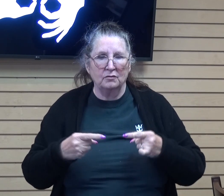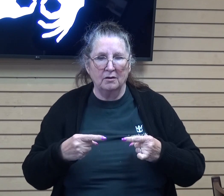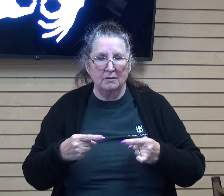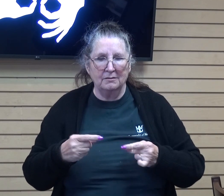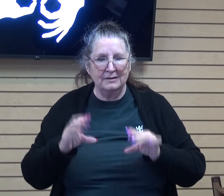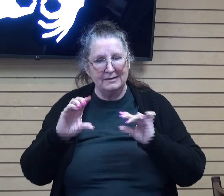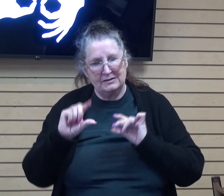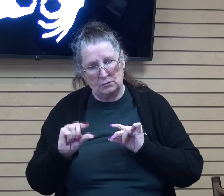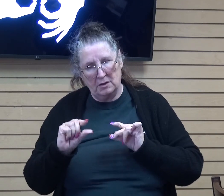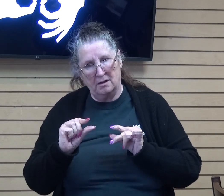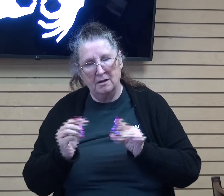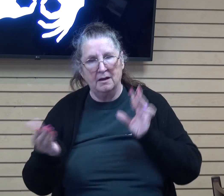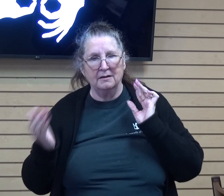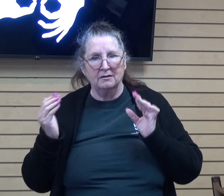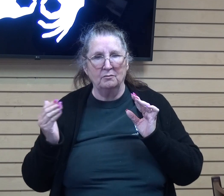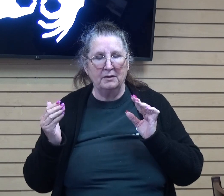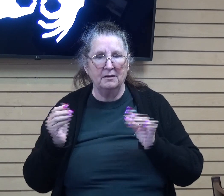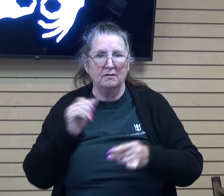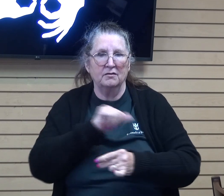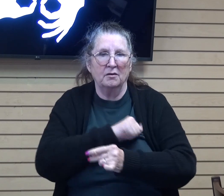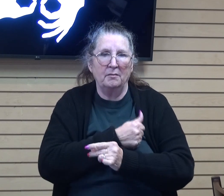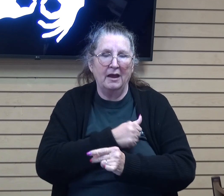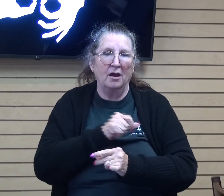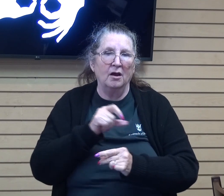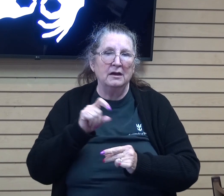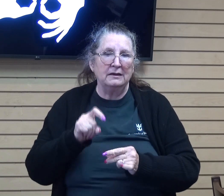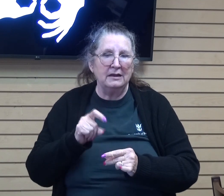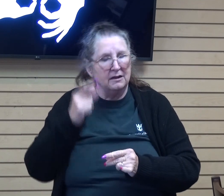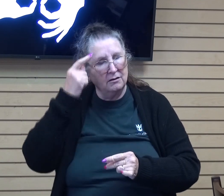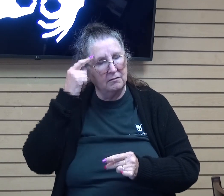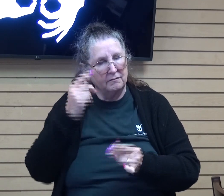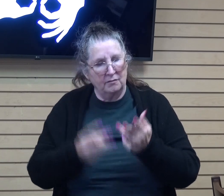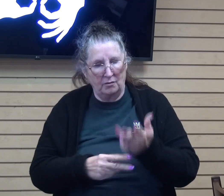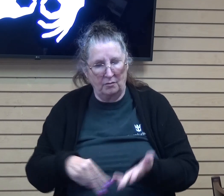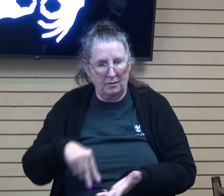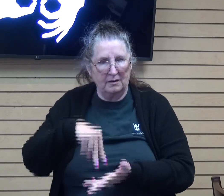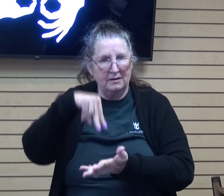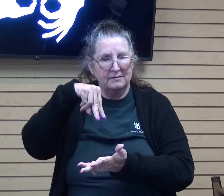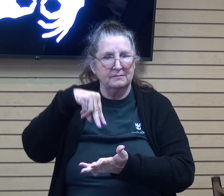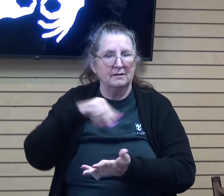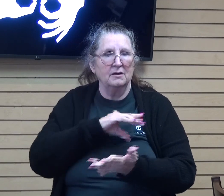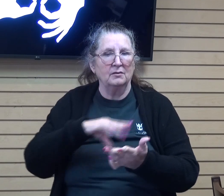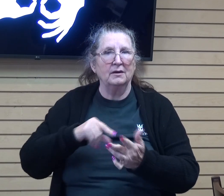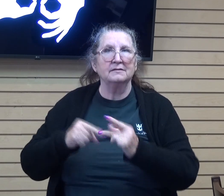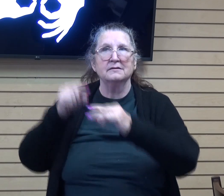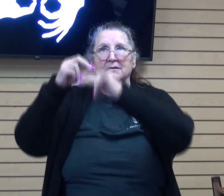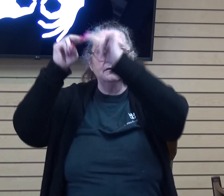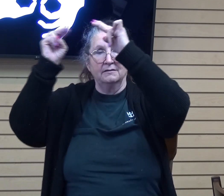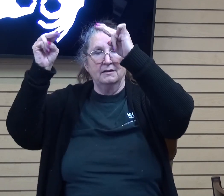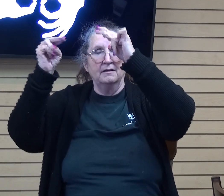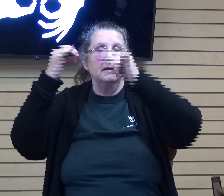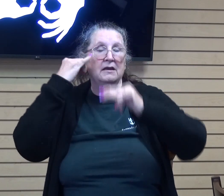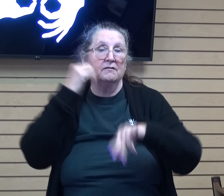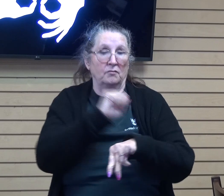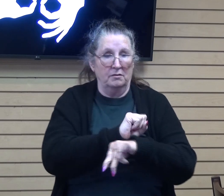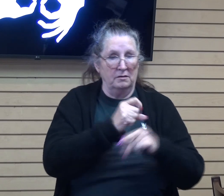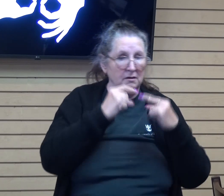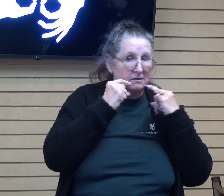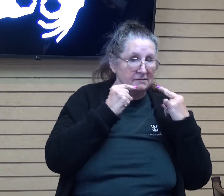to raise christ into heaven and give him dominion over all so if we're in bondage sin and it's not because we need more